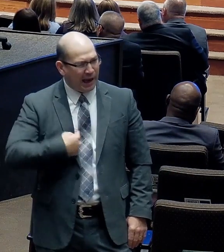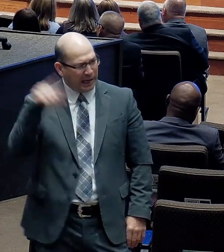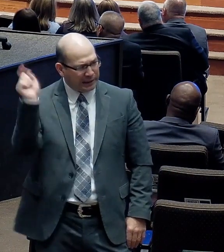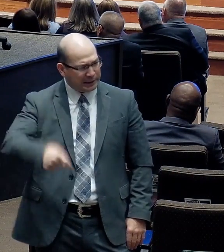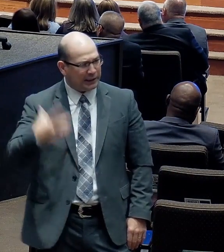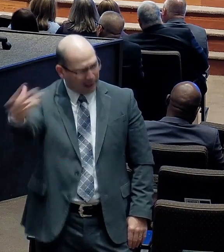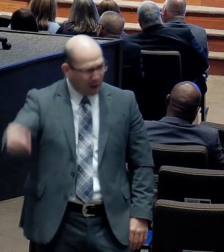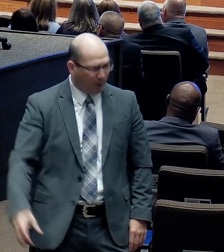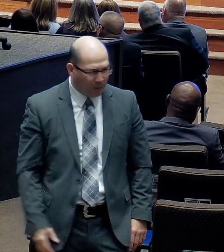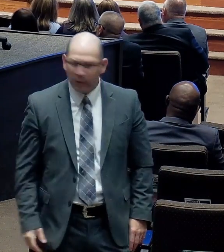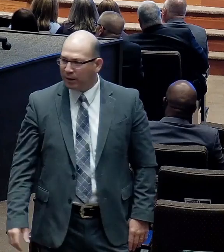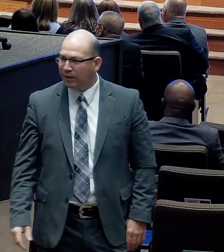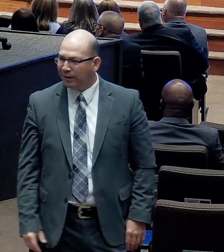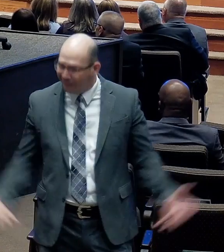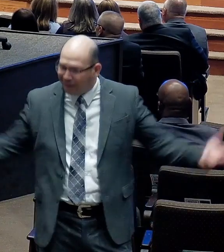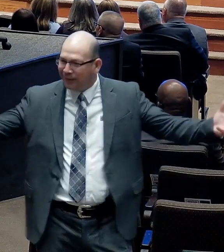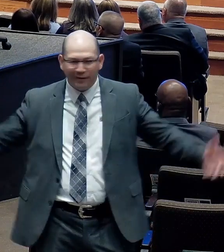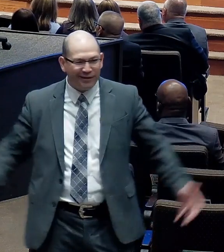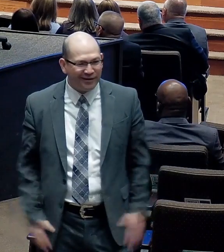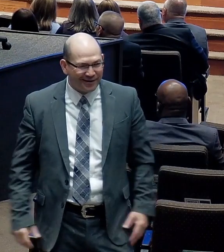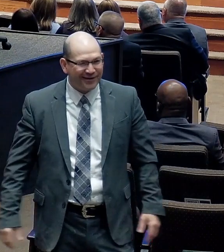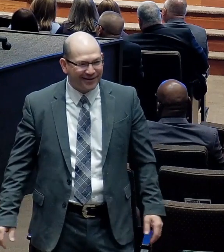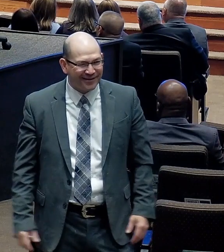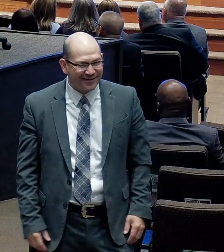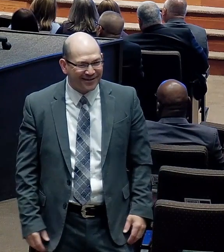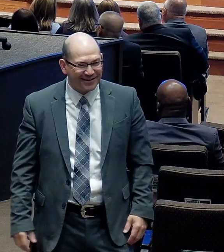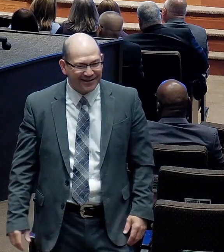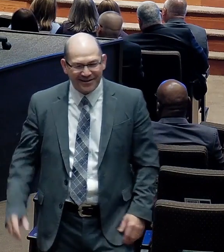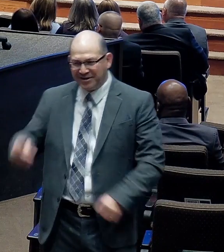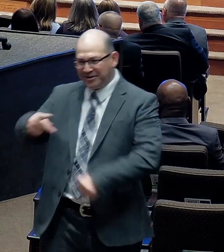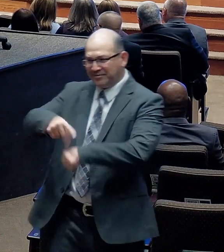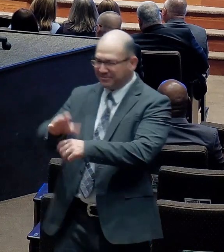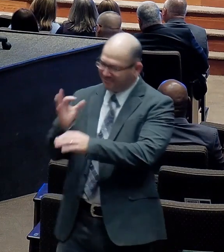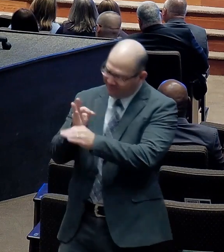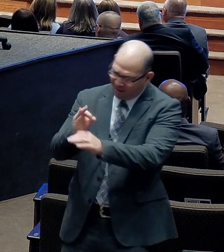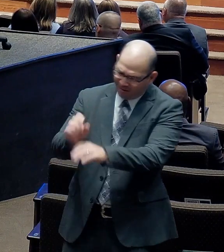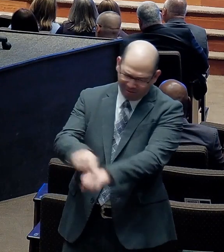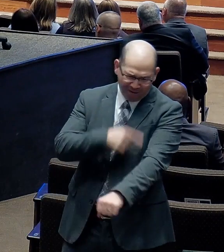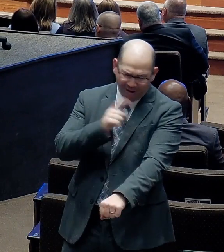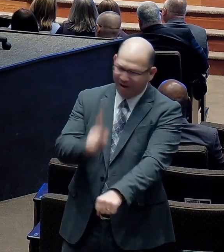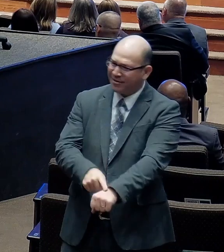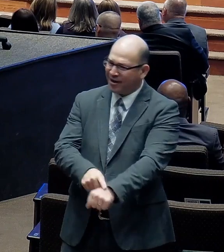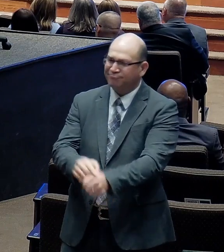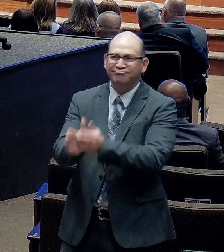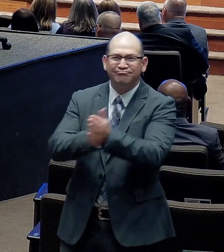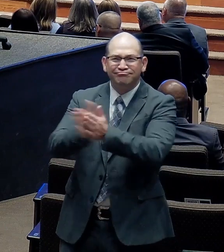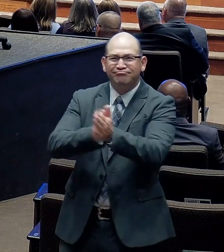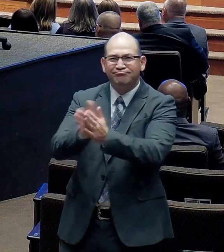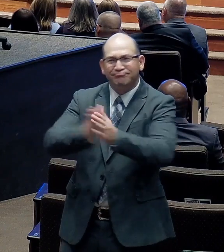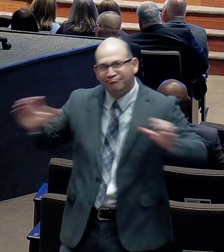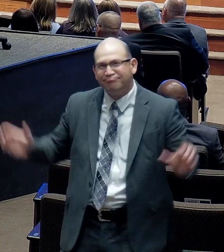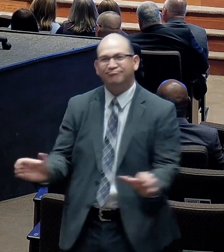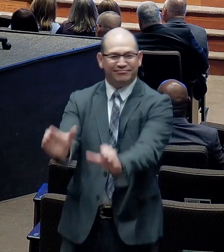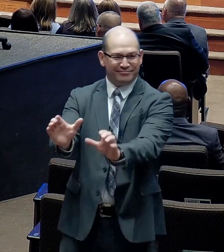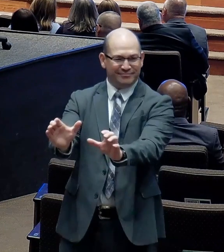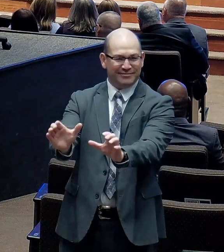And he stayed at it. All of these years. A total commitment. A determined work ethic.